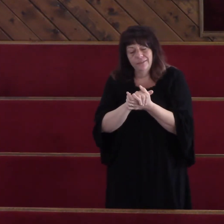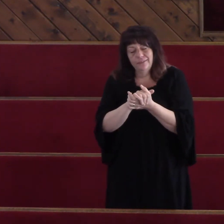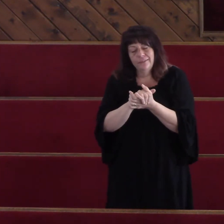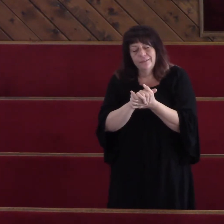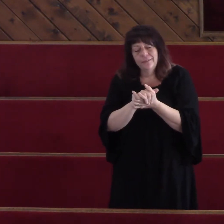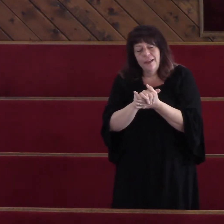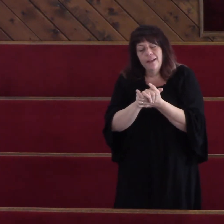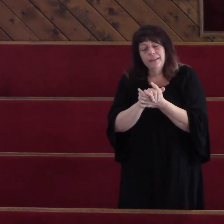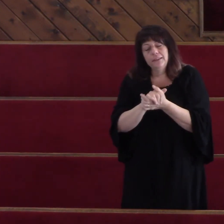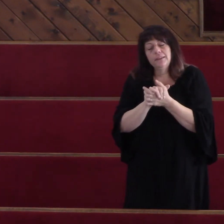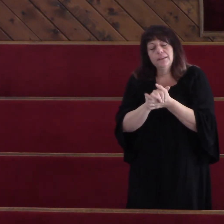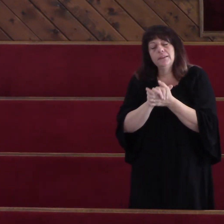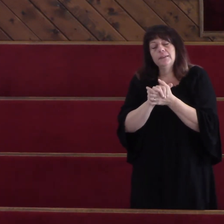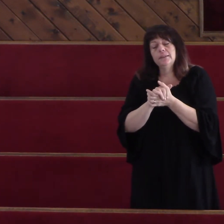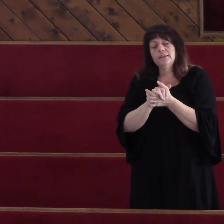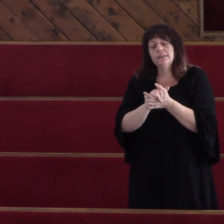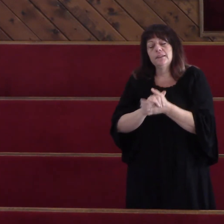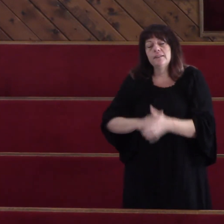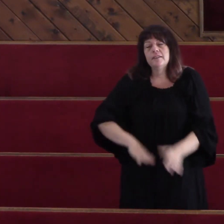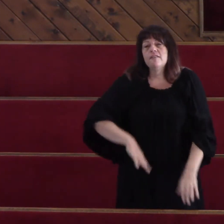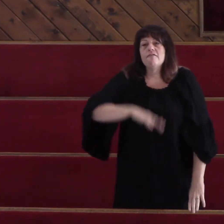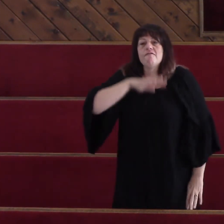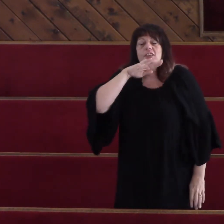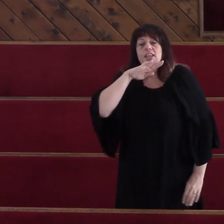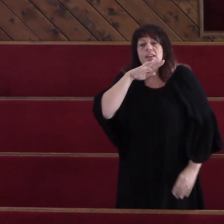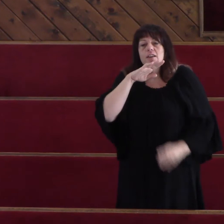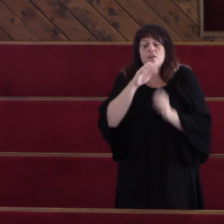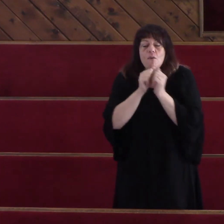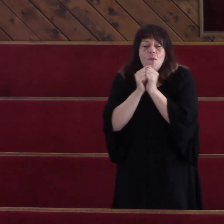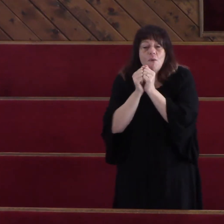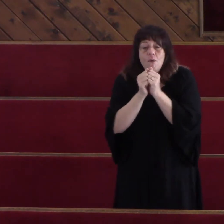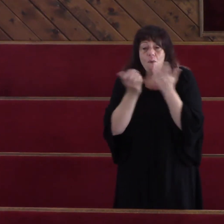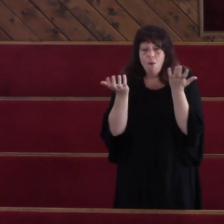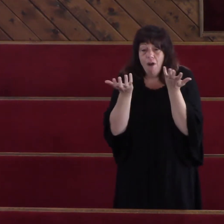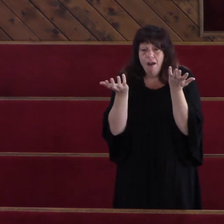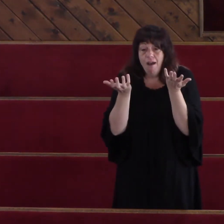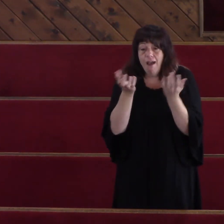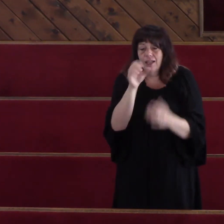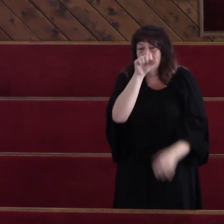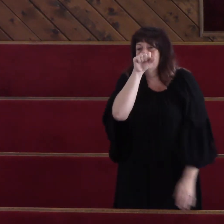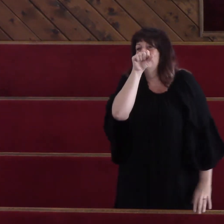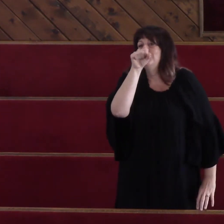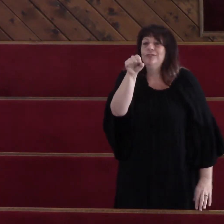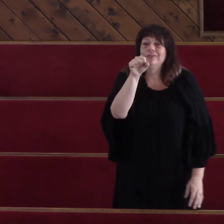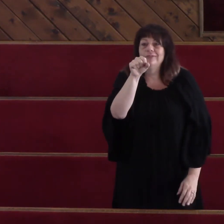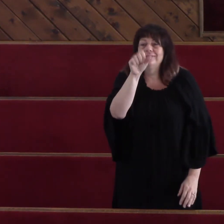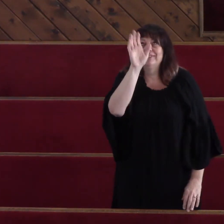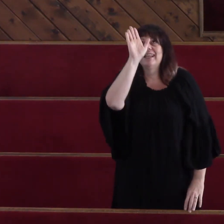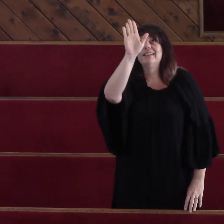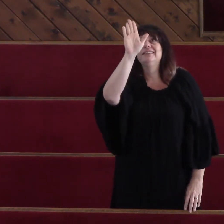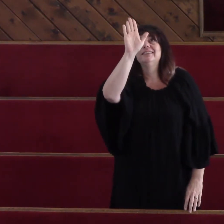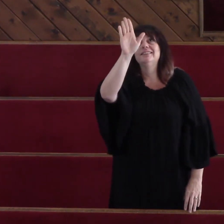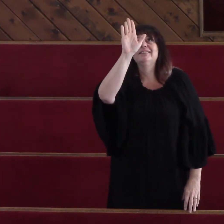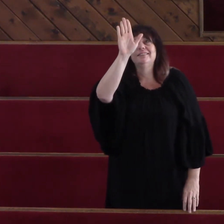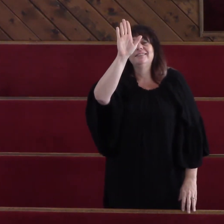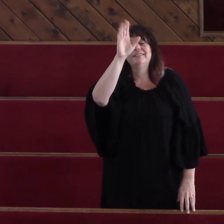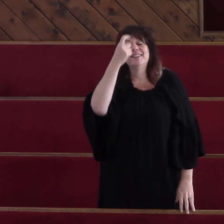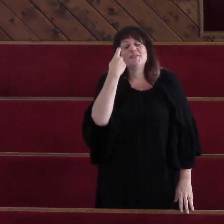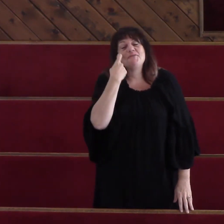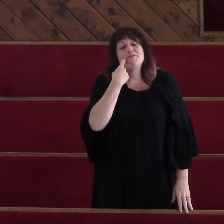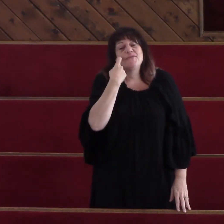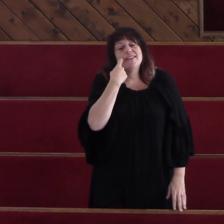I got filled with His love Countries by His blood I just started